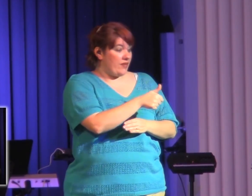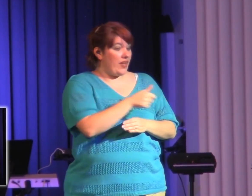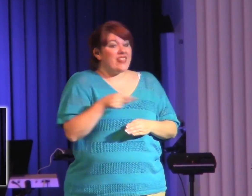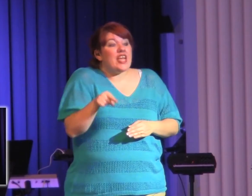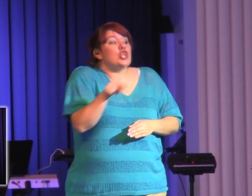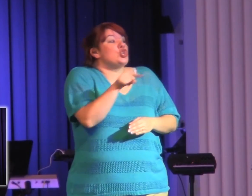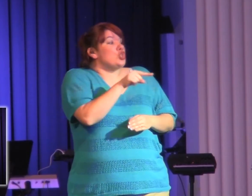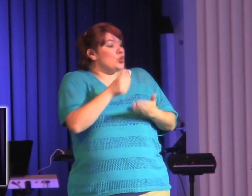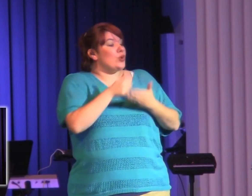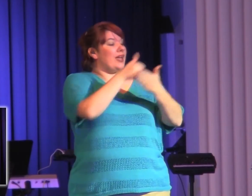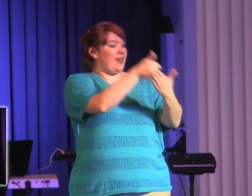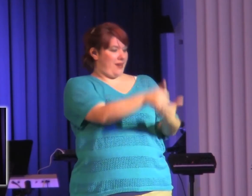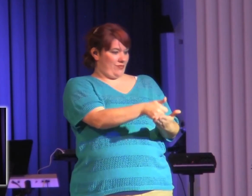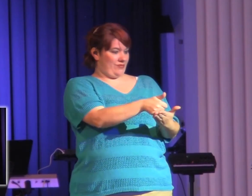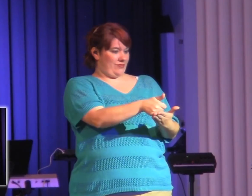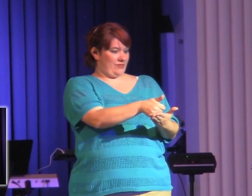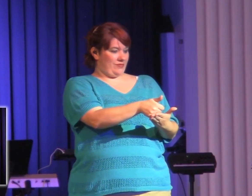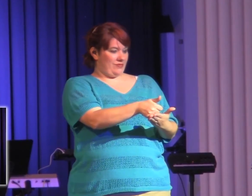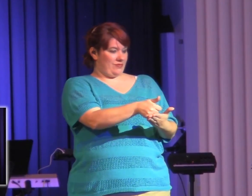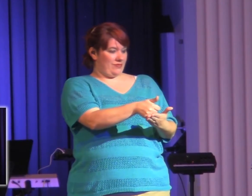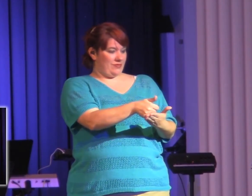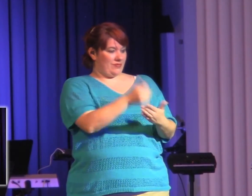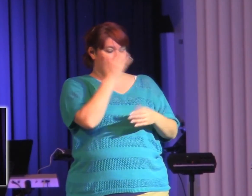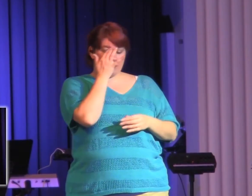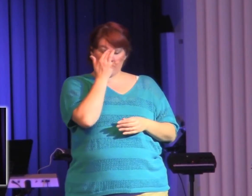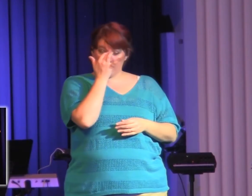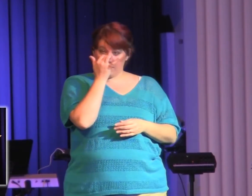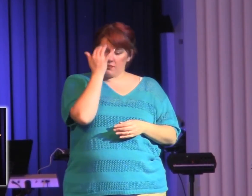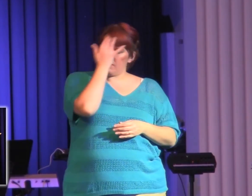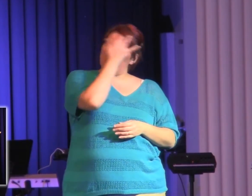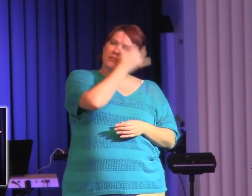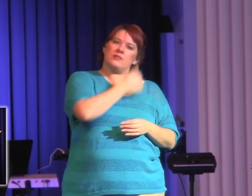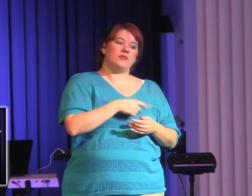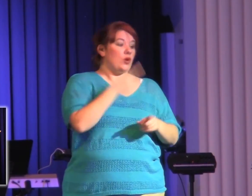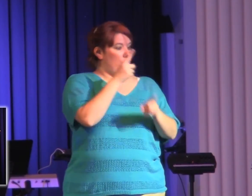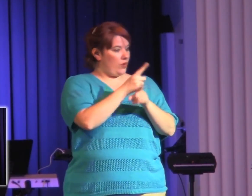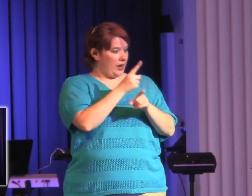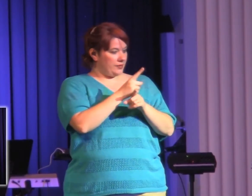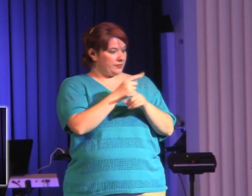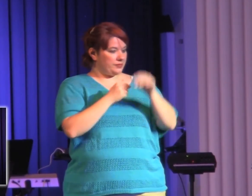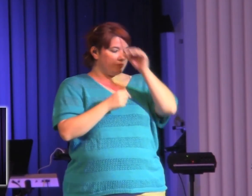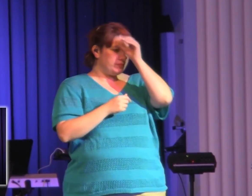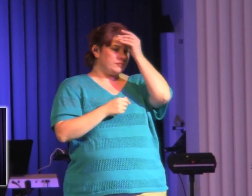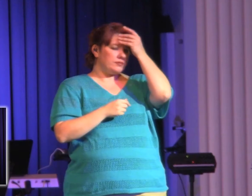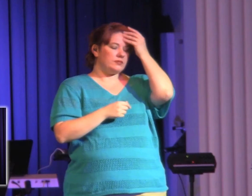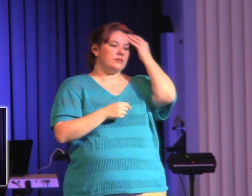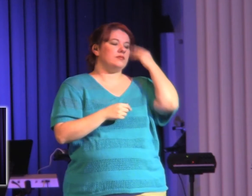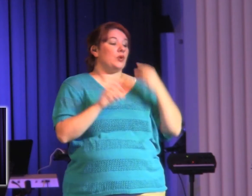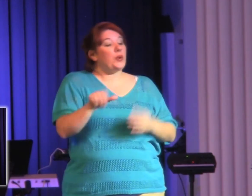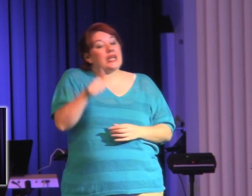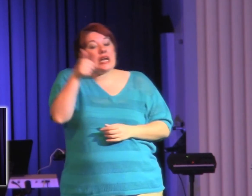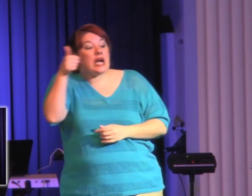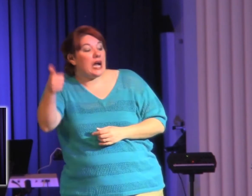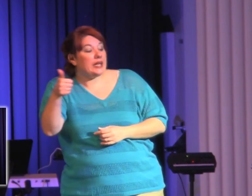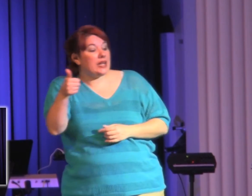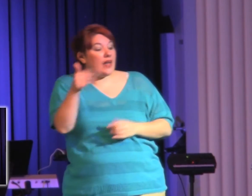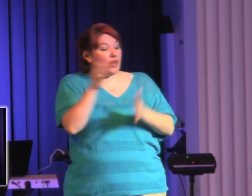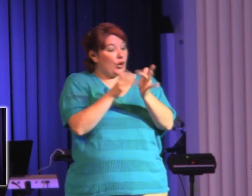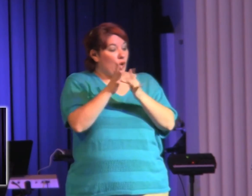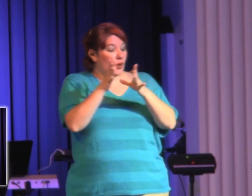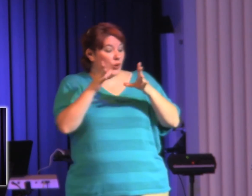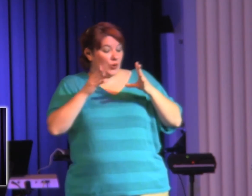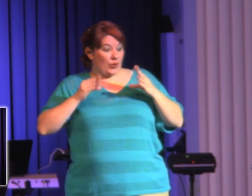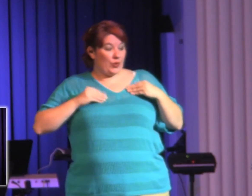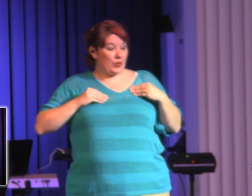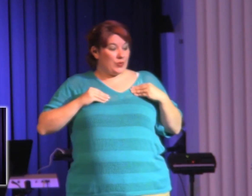But the nitty-gritty of the Christian faith is, guess what? Another born-again believer looking you in the face and going, Hey, brother, you're doing great.